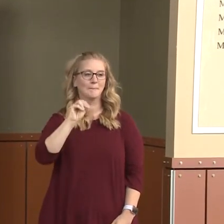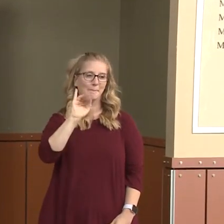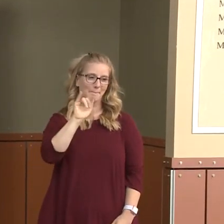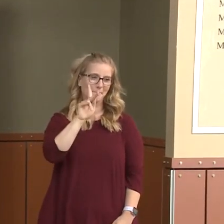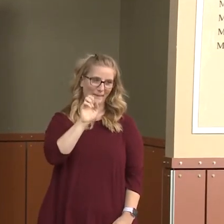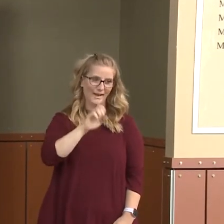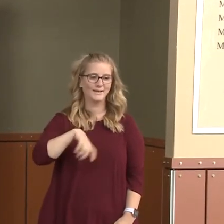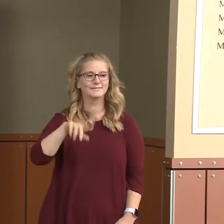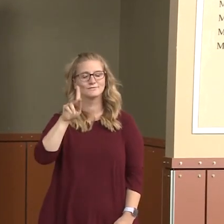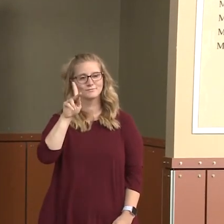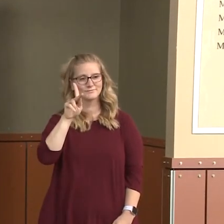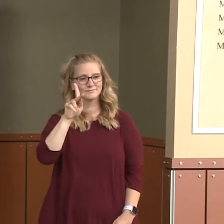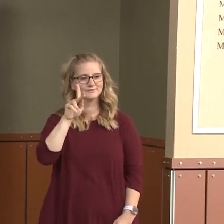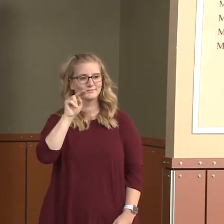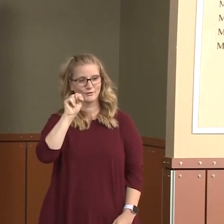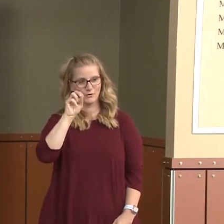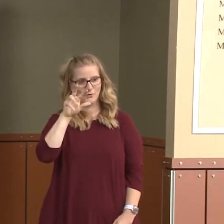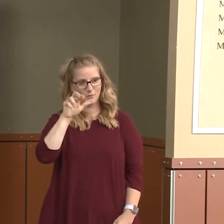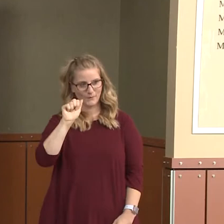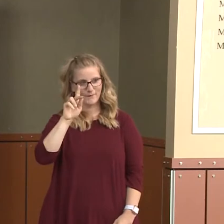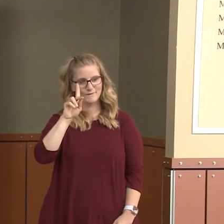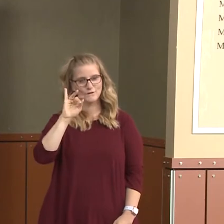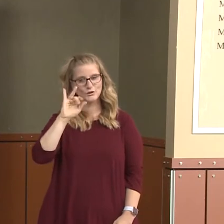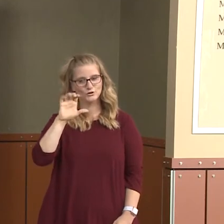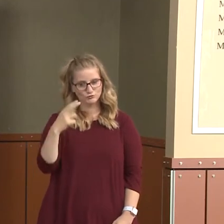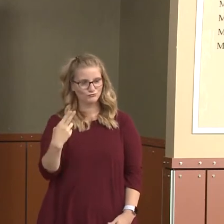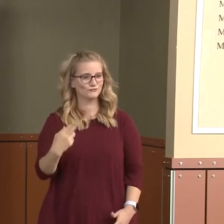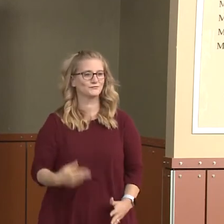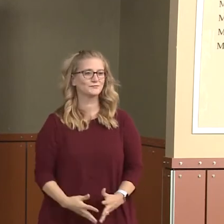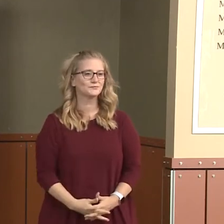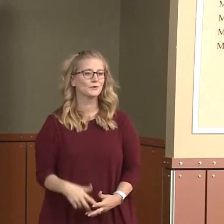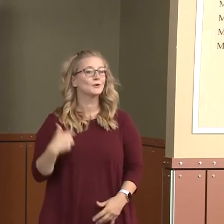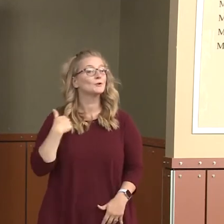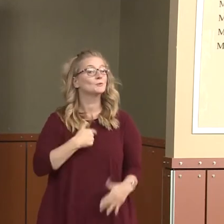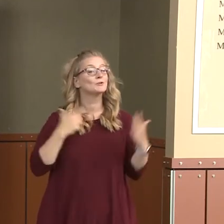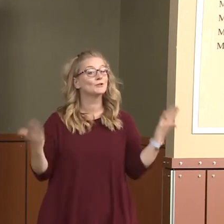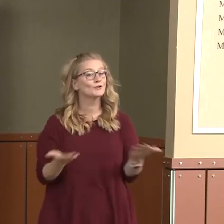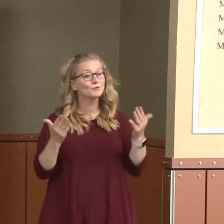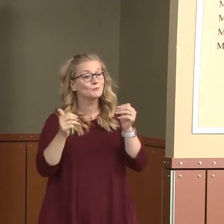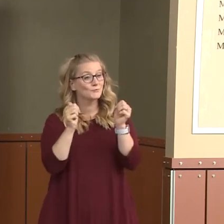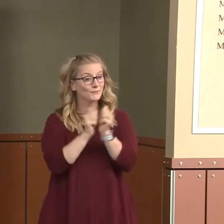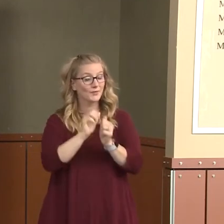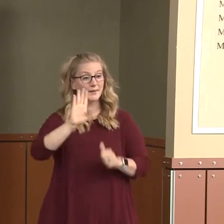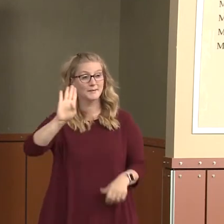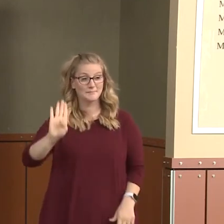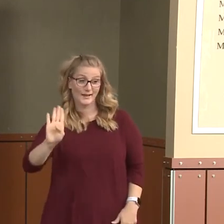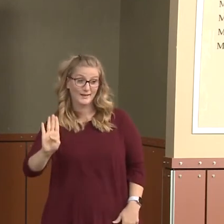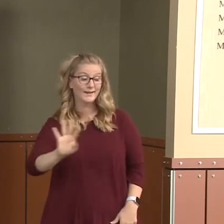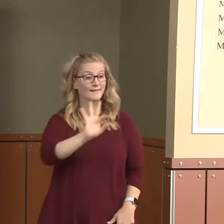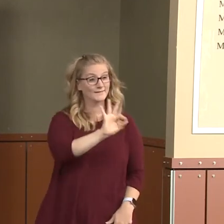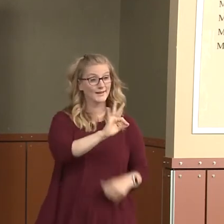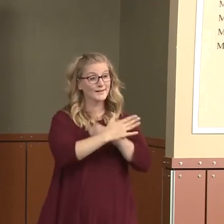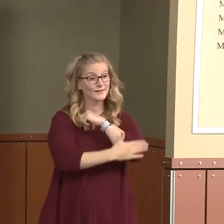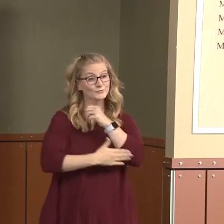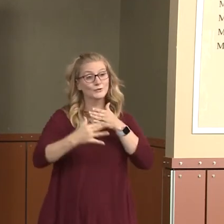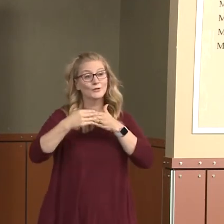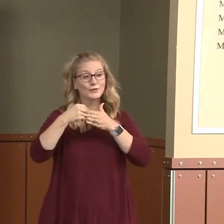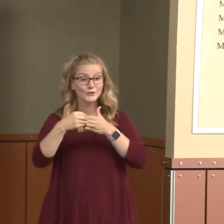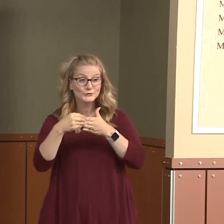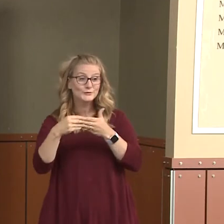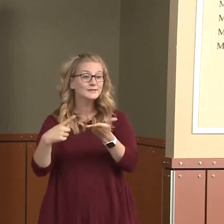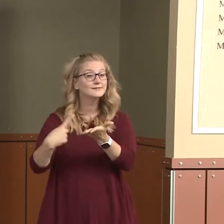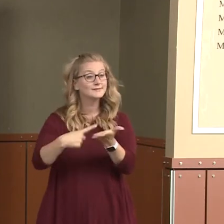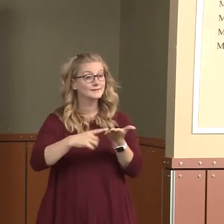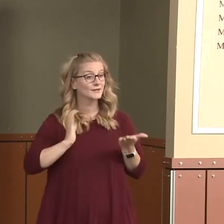assembled here today as leaders from the communities within Benton and Franklin counties to talk about our efforts as it relates to the fight against COVID, specifically